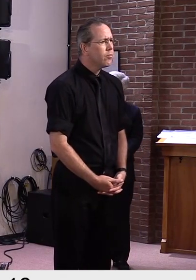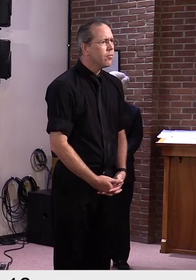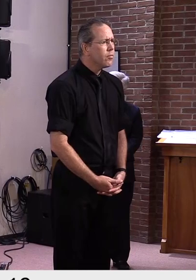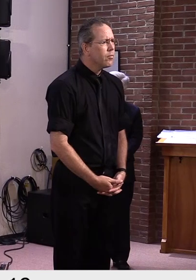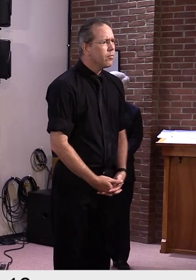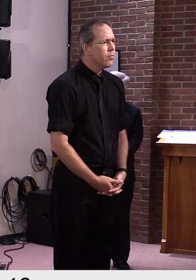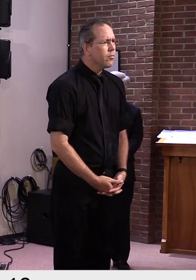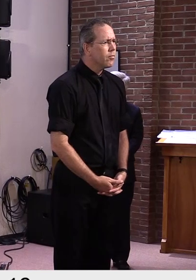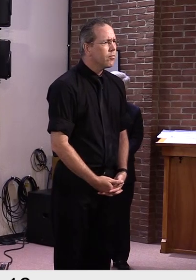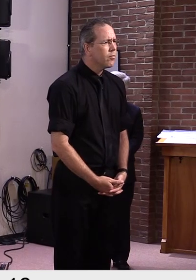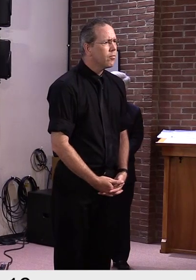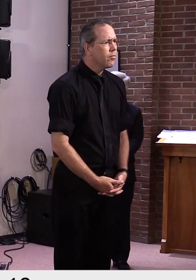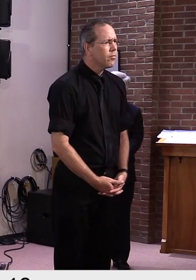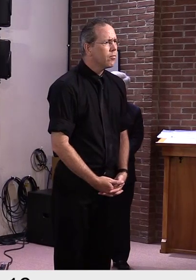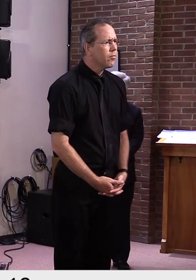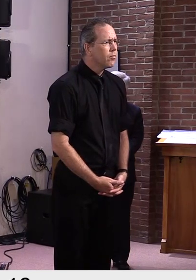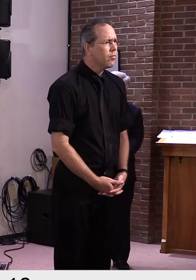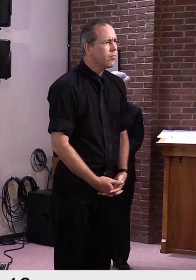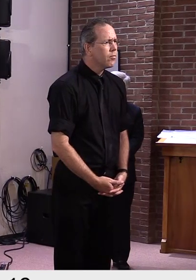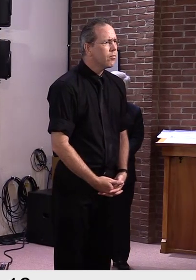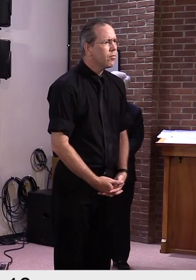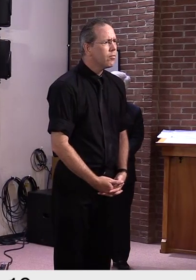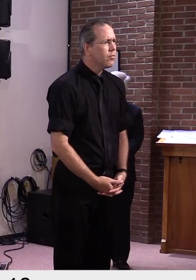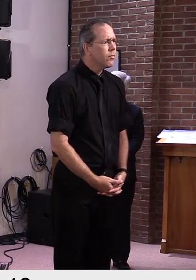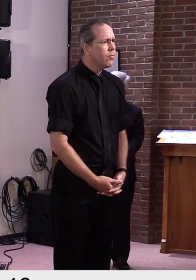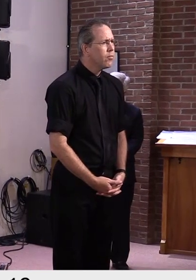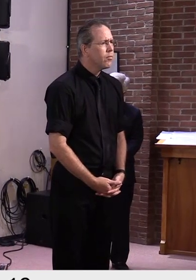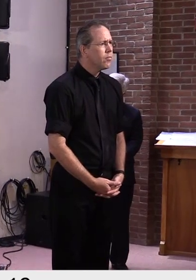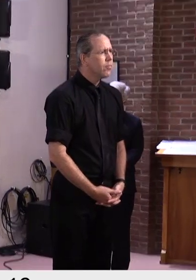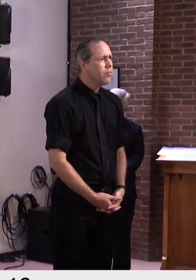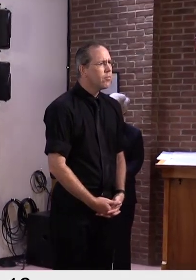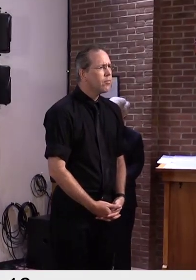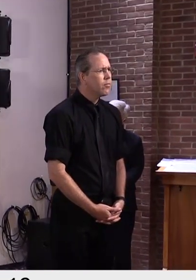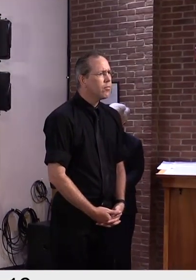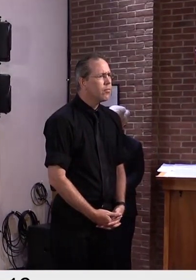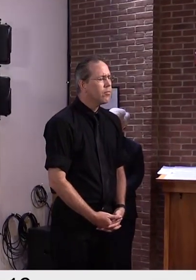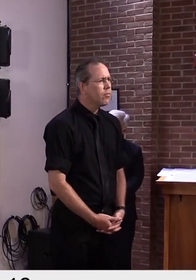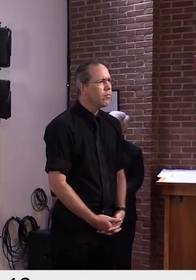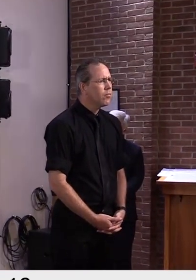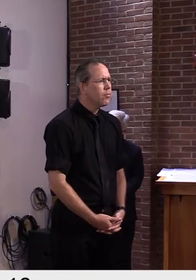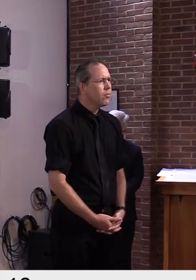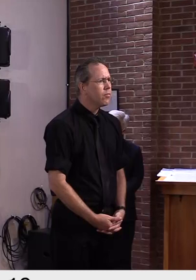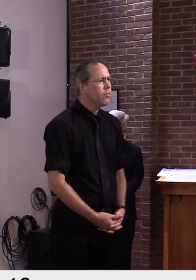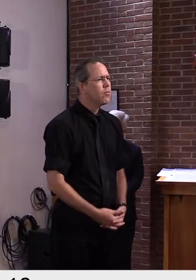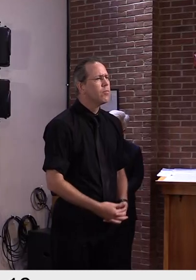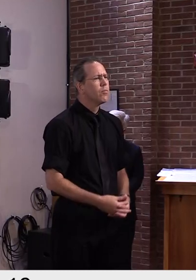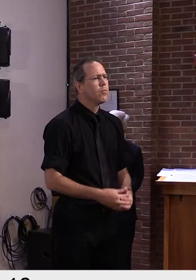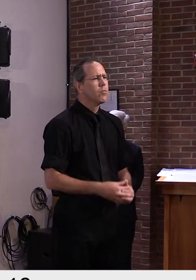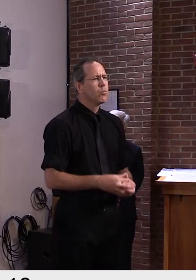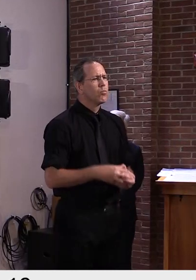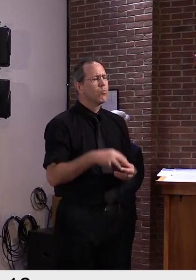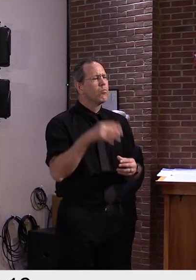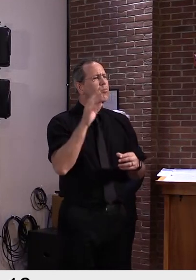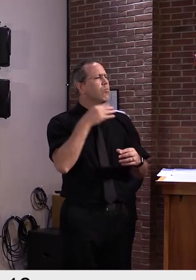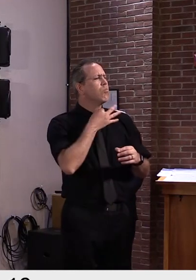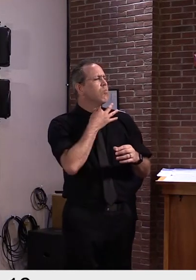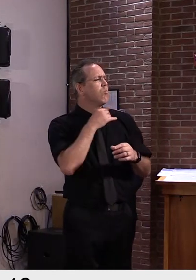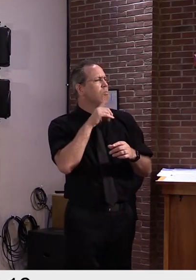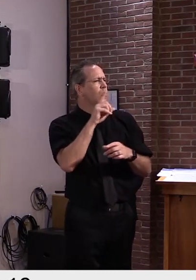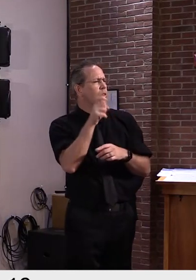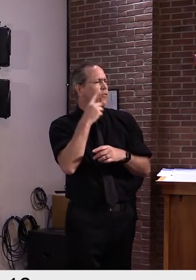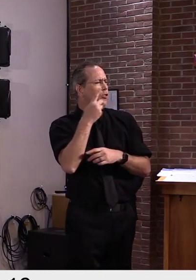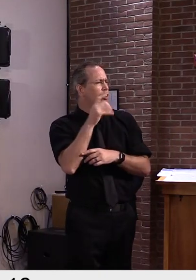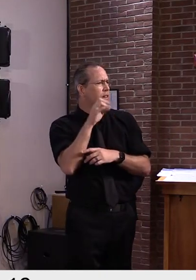home before arriving in Vermont? And can you also, uh, tell us if you've had to, uh, hire more